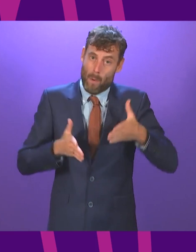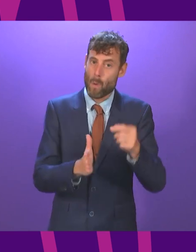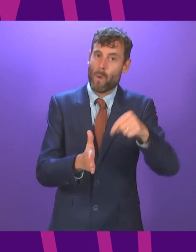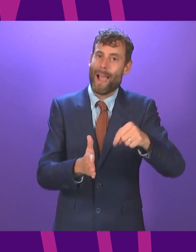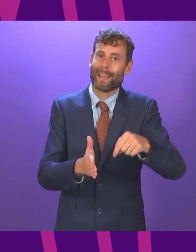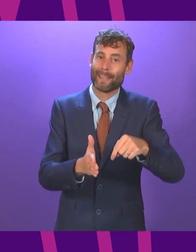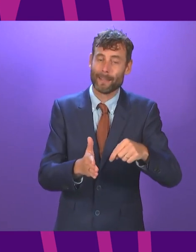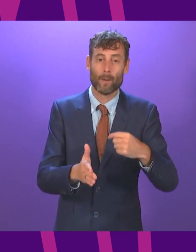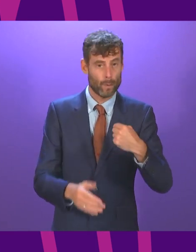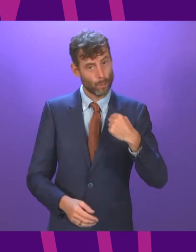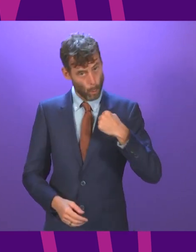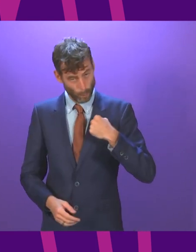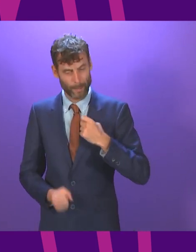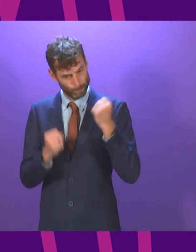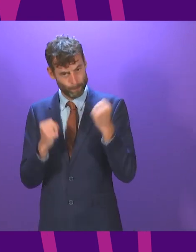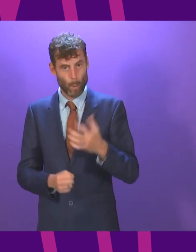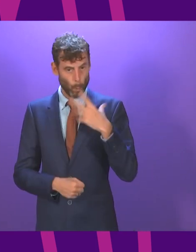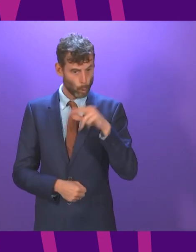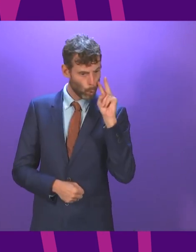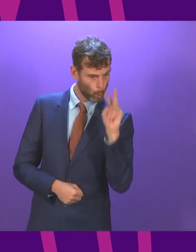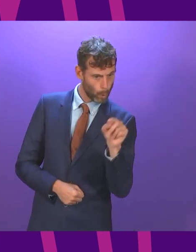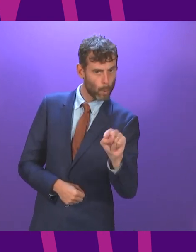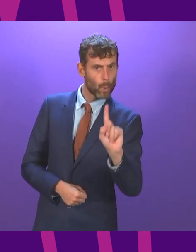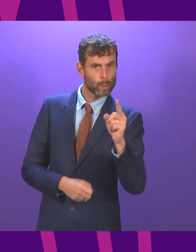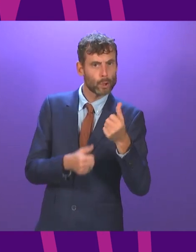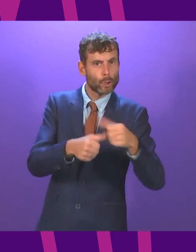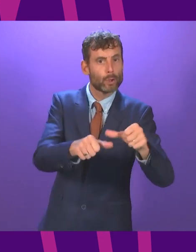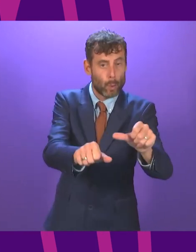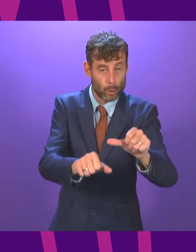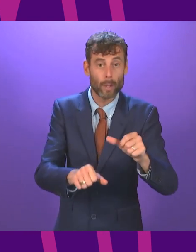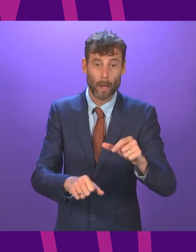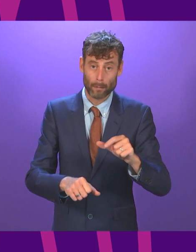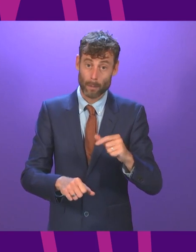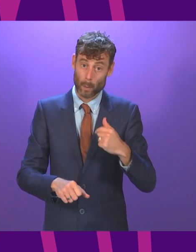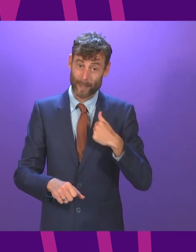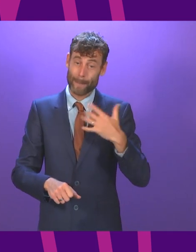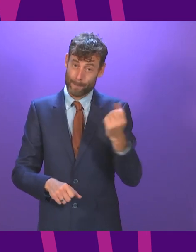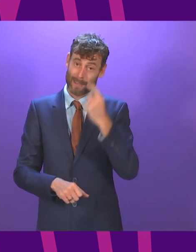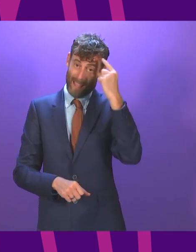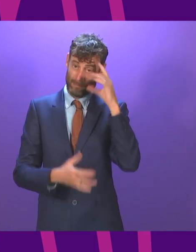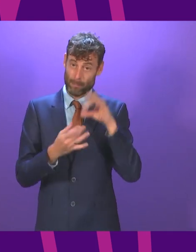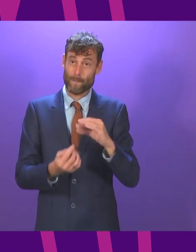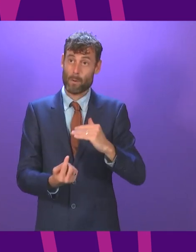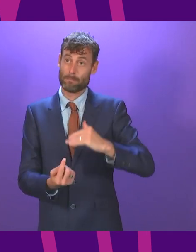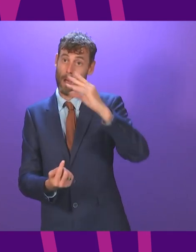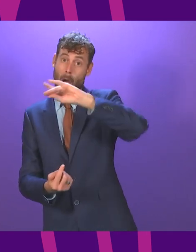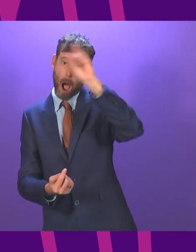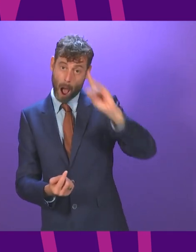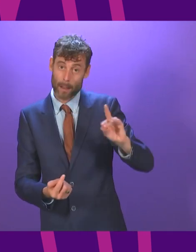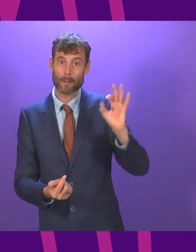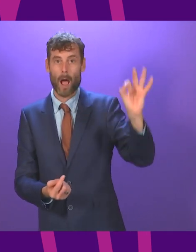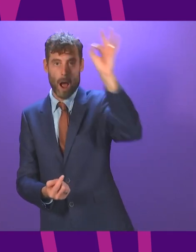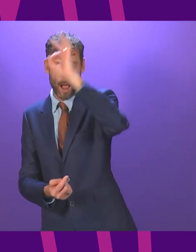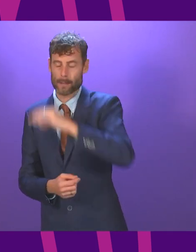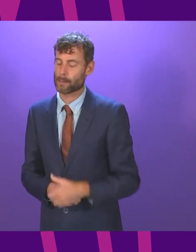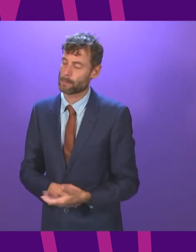absolute serious intent around that across the Highlands and Islands Thank you That concludes the First Minister's